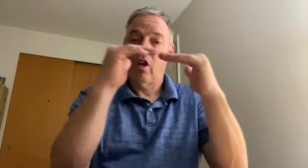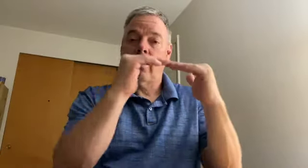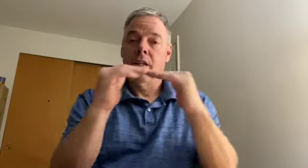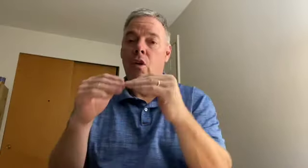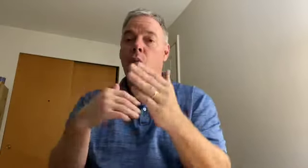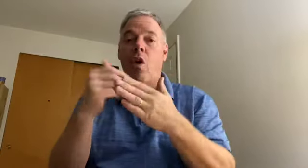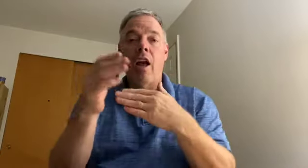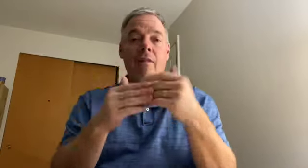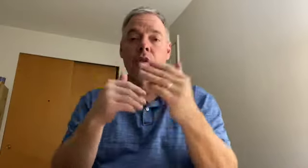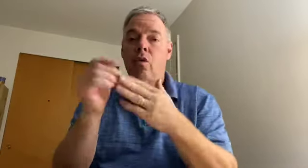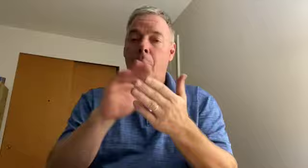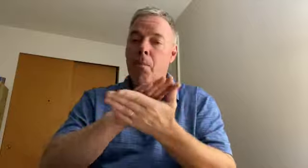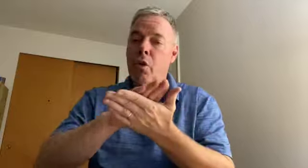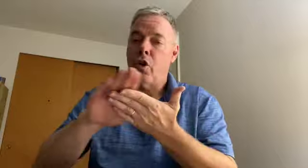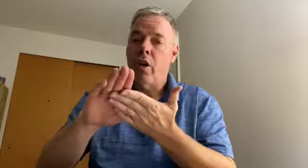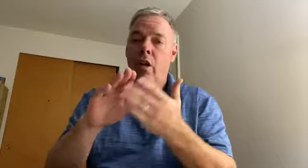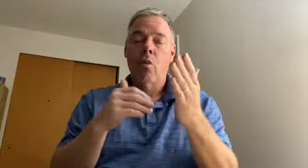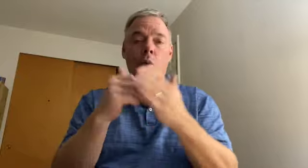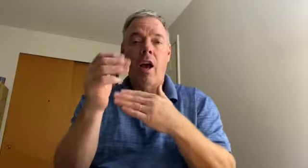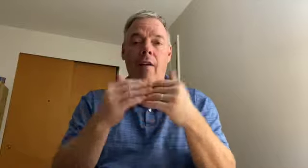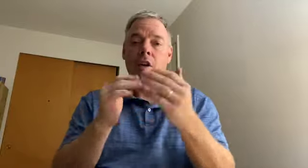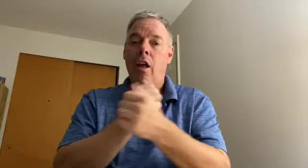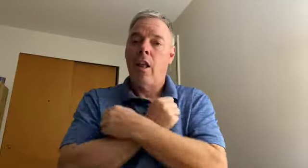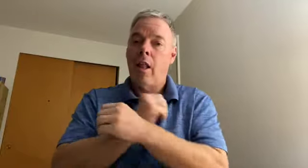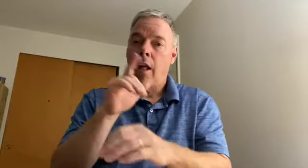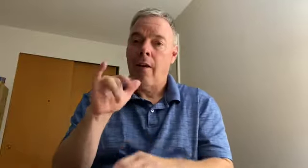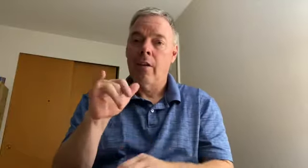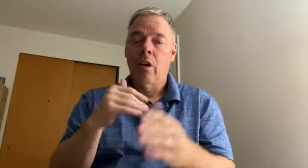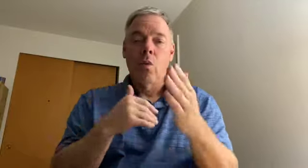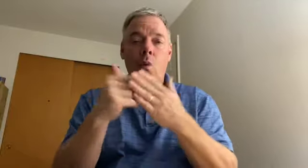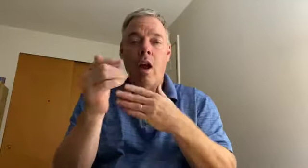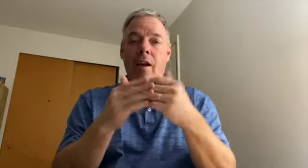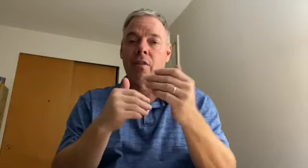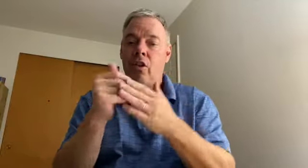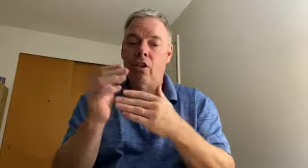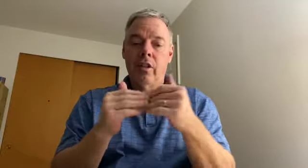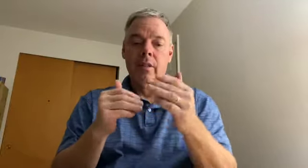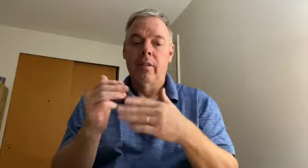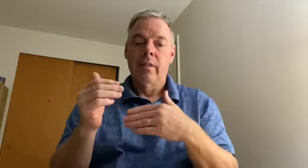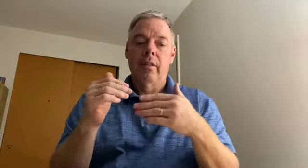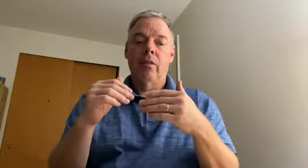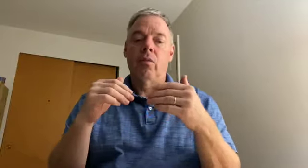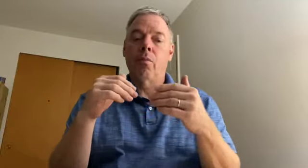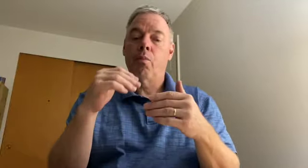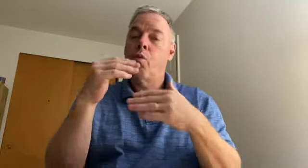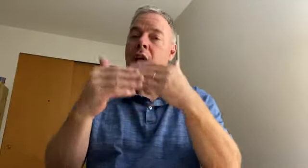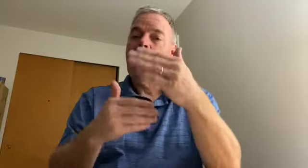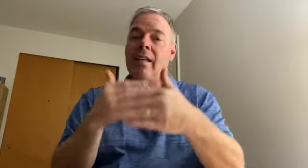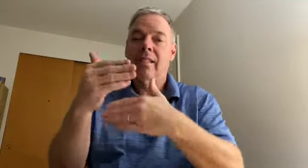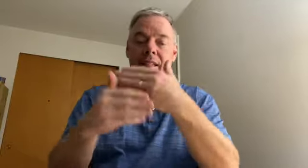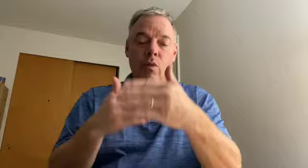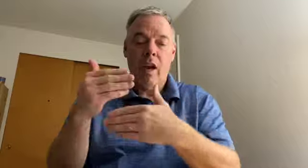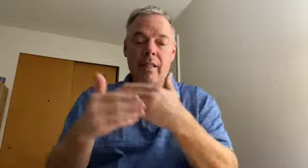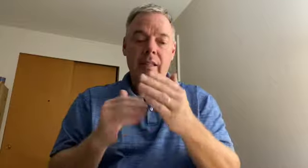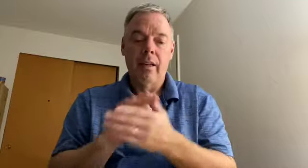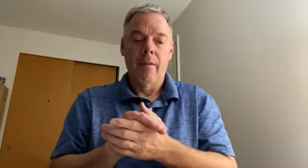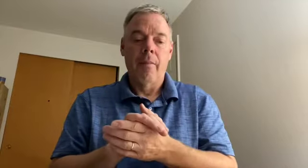is honorable whatever is just whatever is pure whatever is lovely whatever is gracious